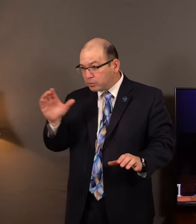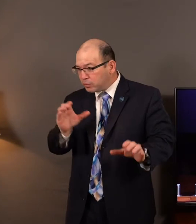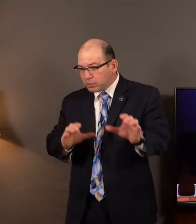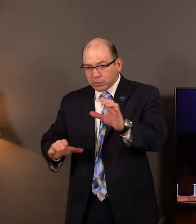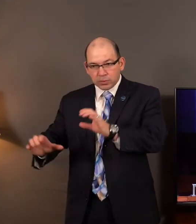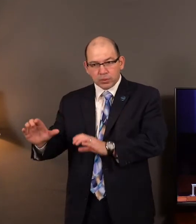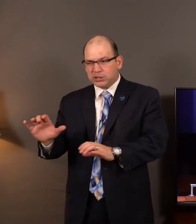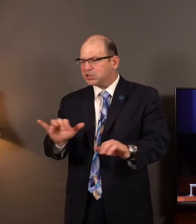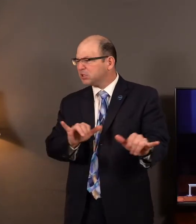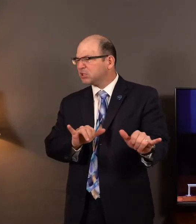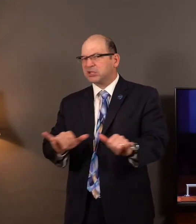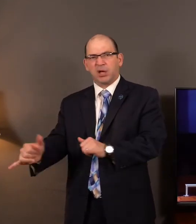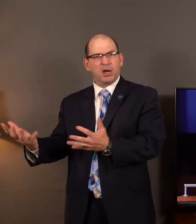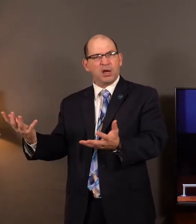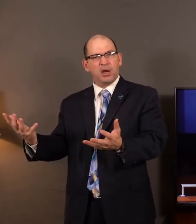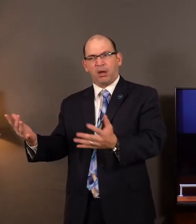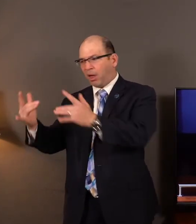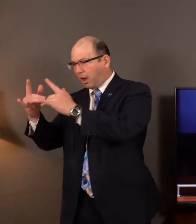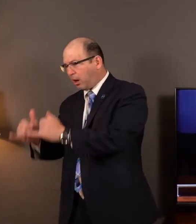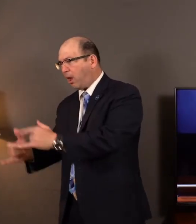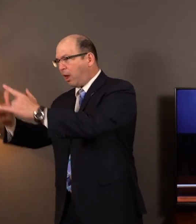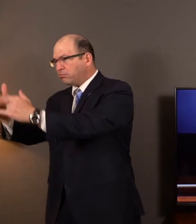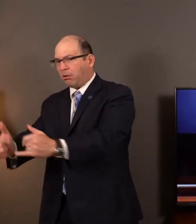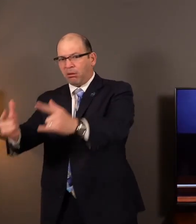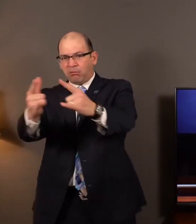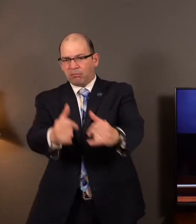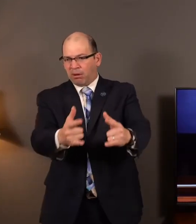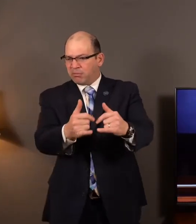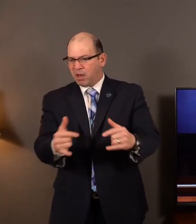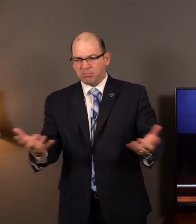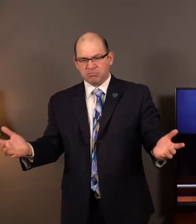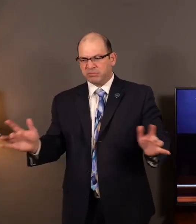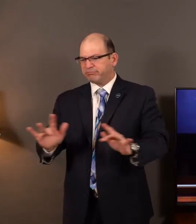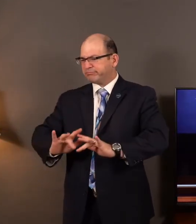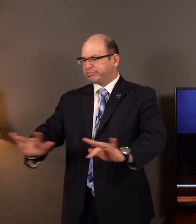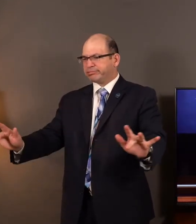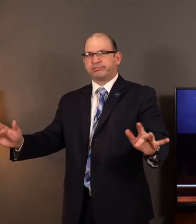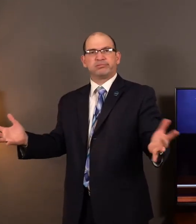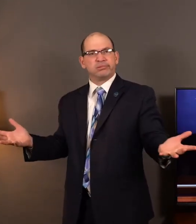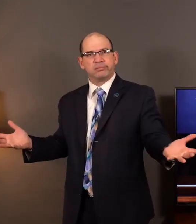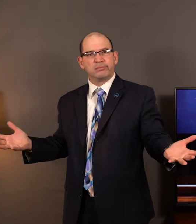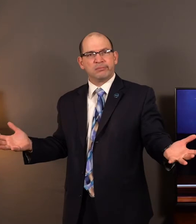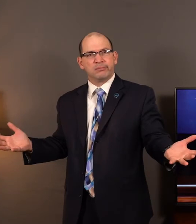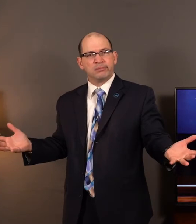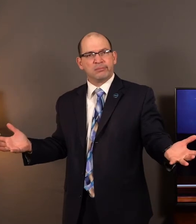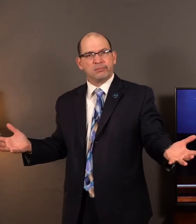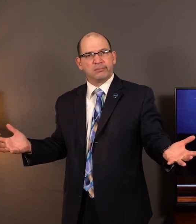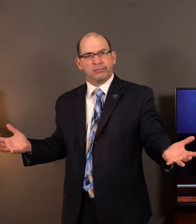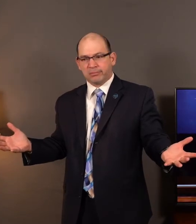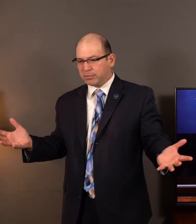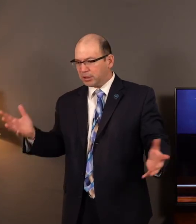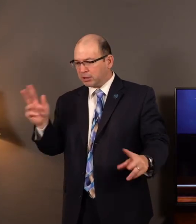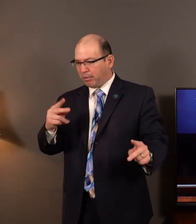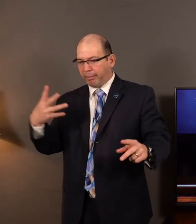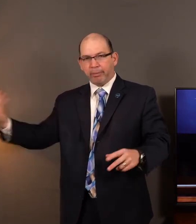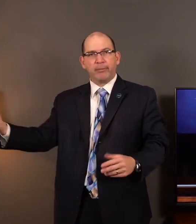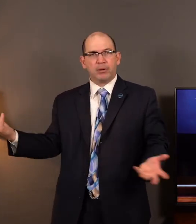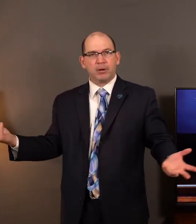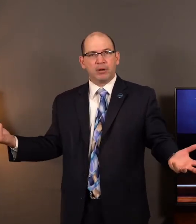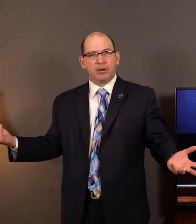there was not a Syrian soldier anywhere in sight because God had driven them out. And I love how the Lord did it. He just took